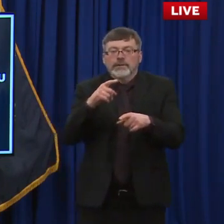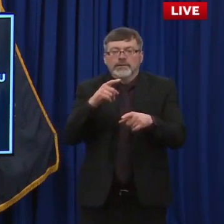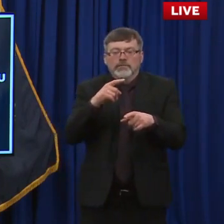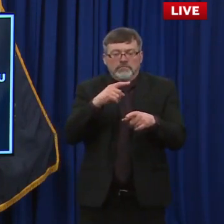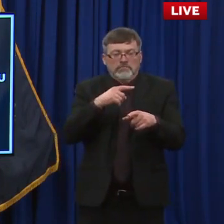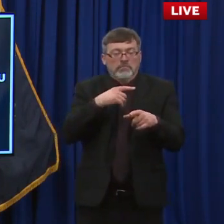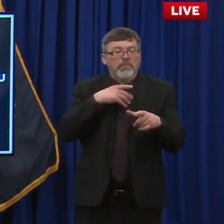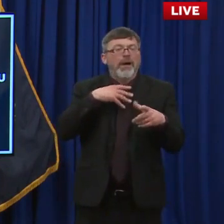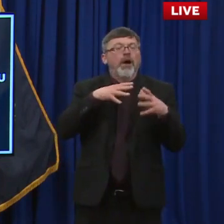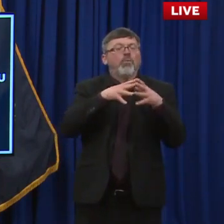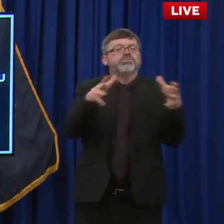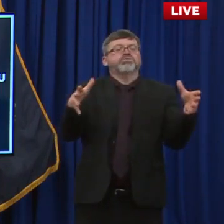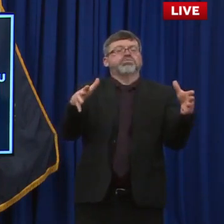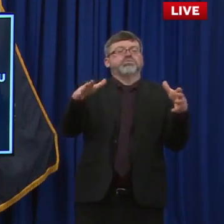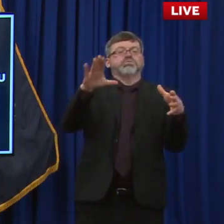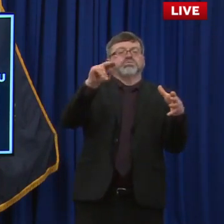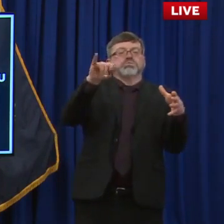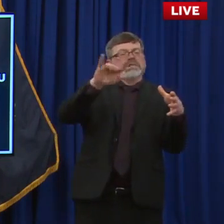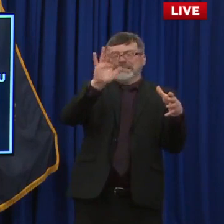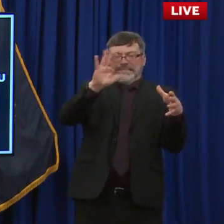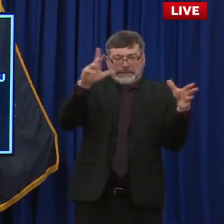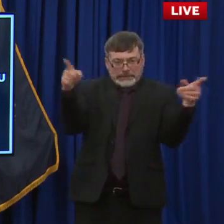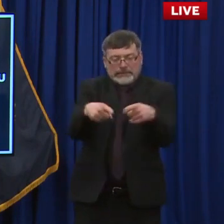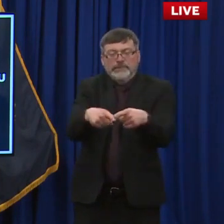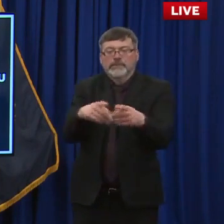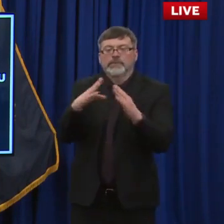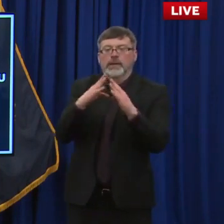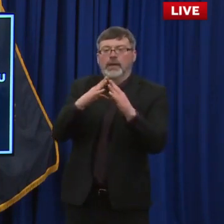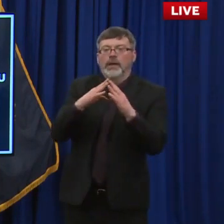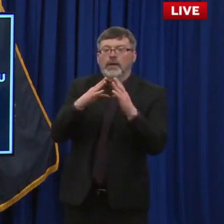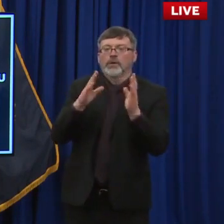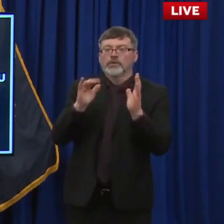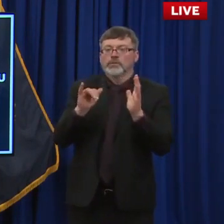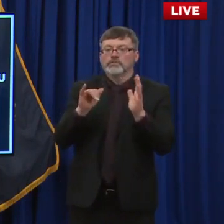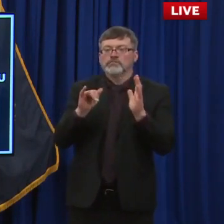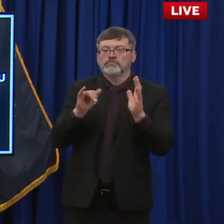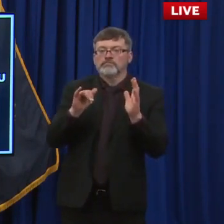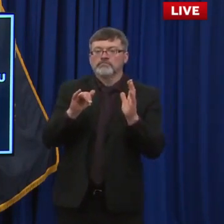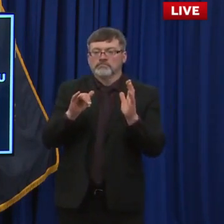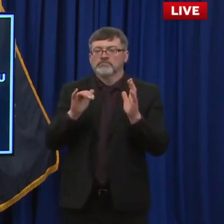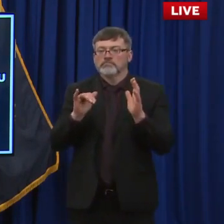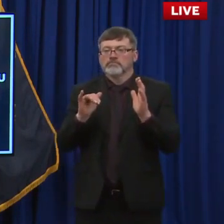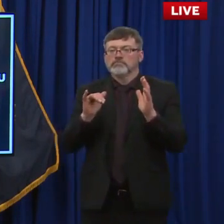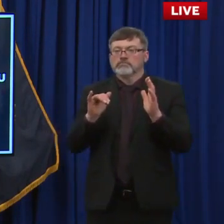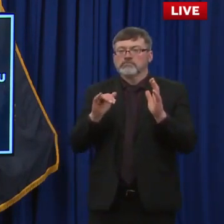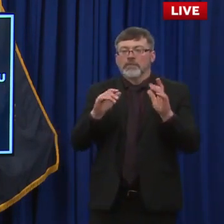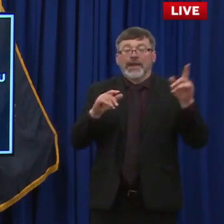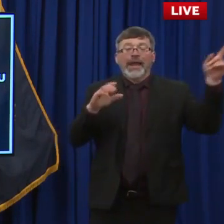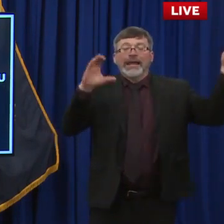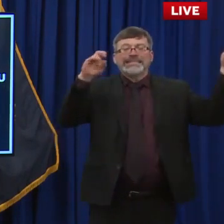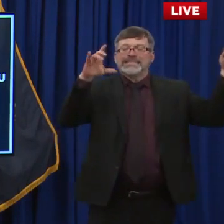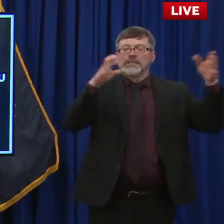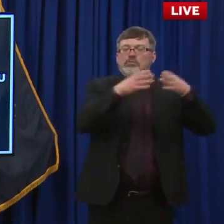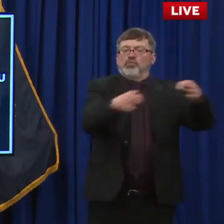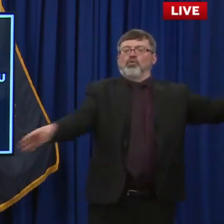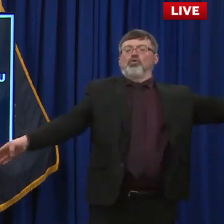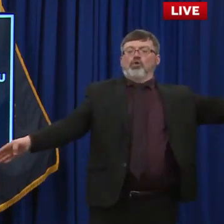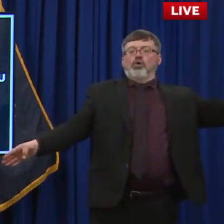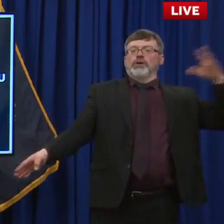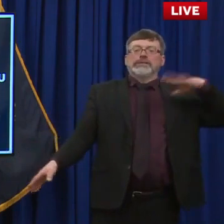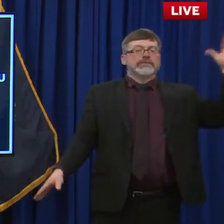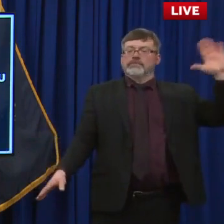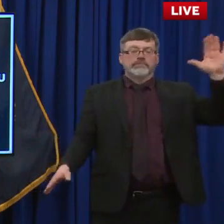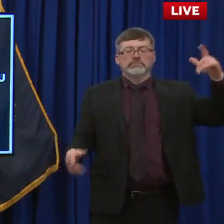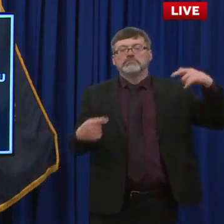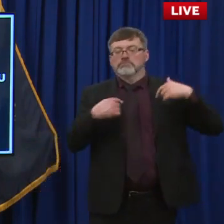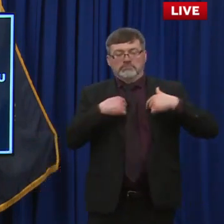report is not actually comparing vulnerable population vaccine coverage. It's really comparing counties and what we're doing in New Hampshire is